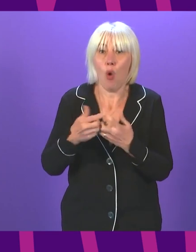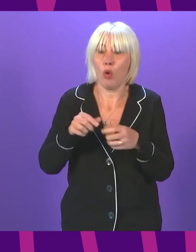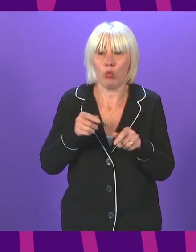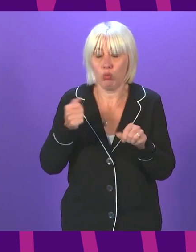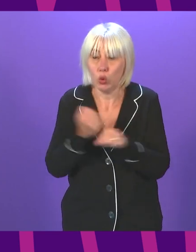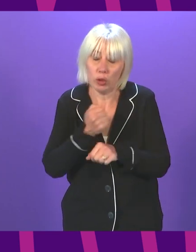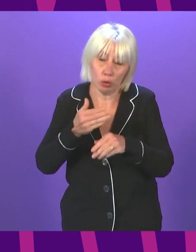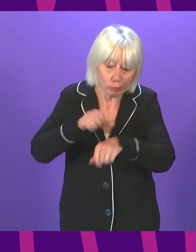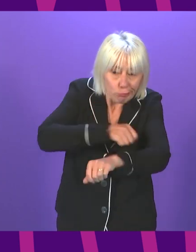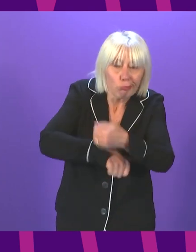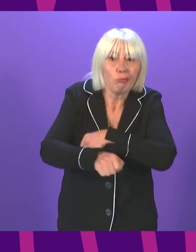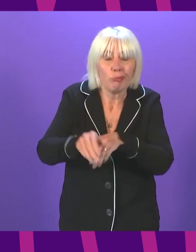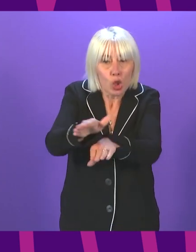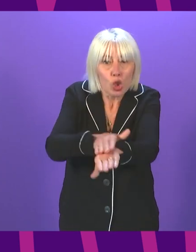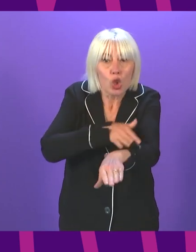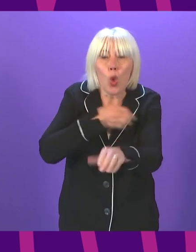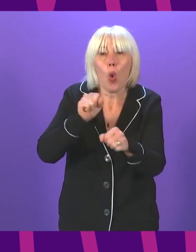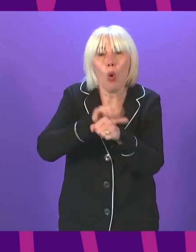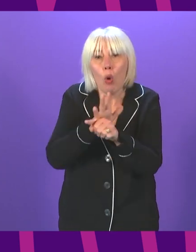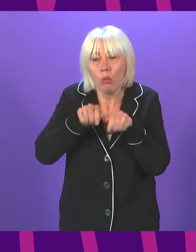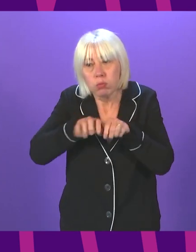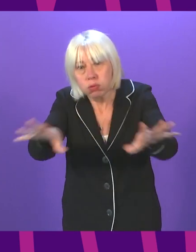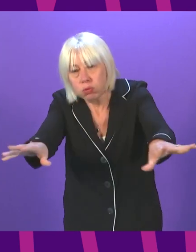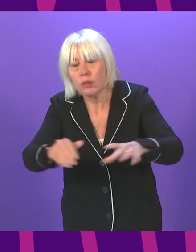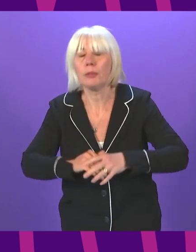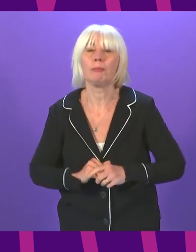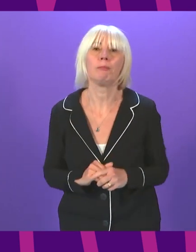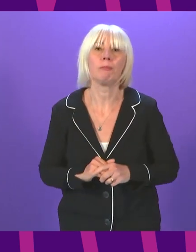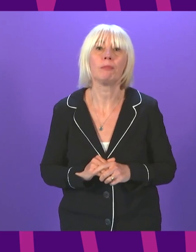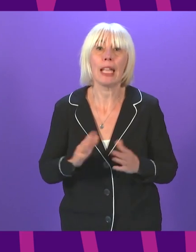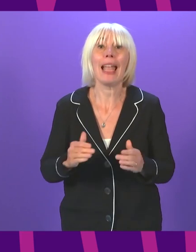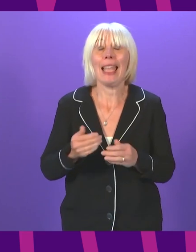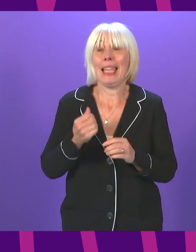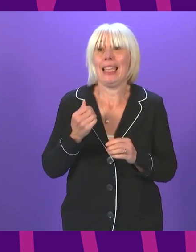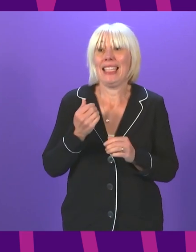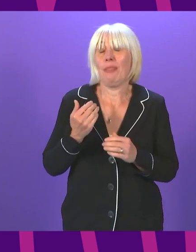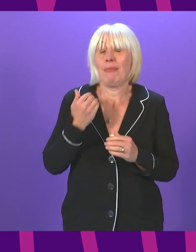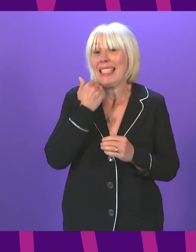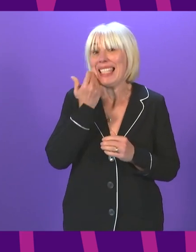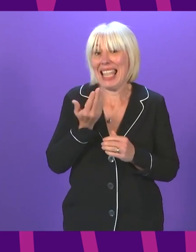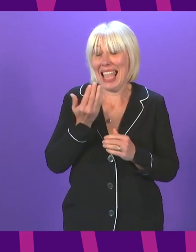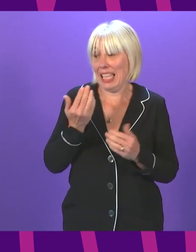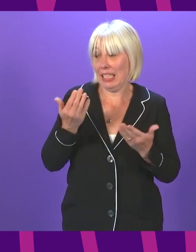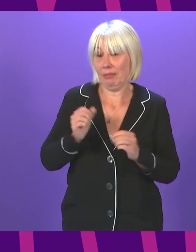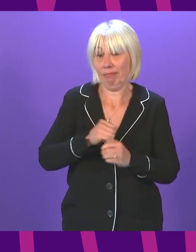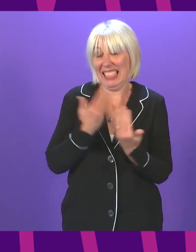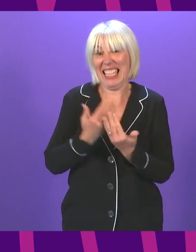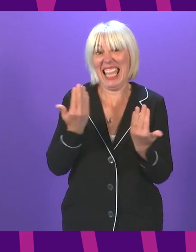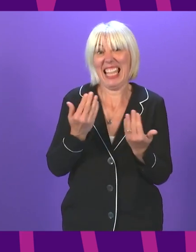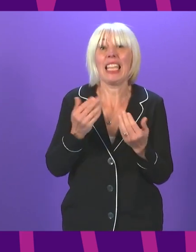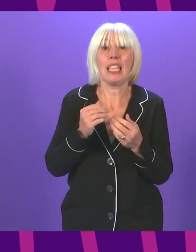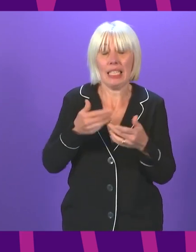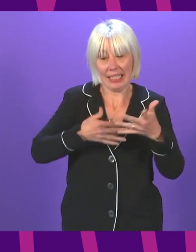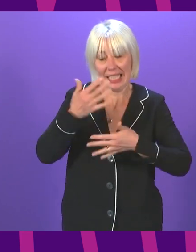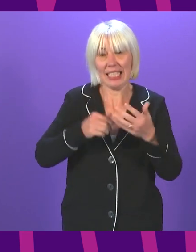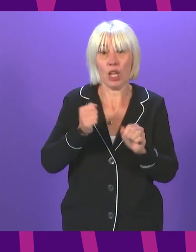reduce the spread of the virus. I will start, though, with the latest daily statistics, albeit in summary form as they were published around an hour